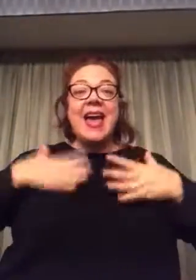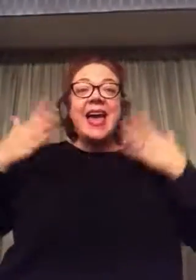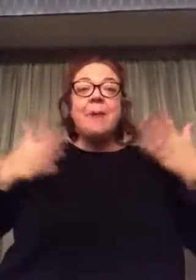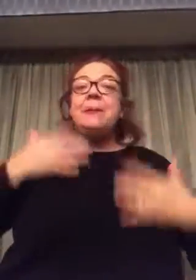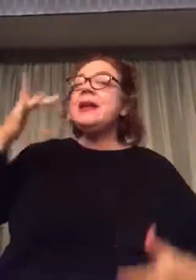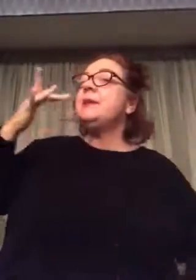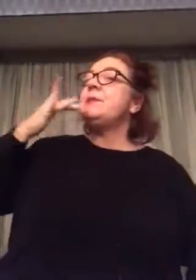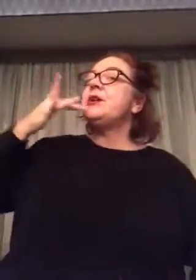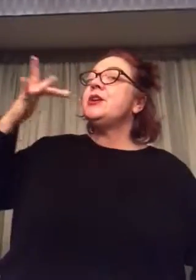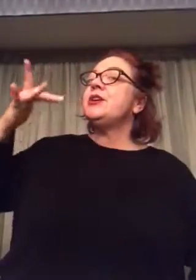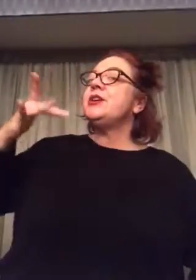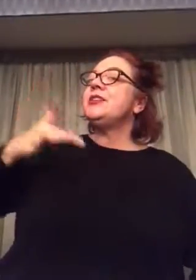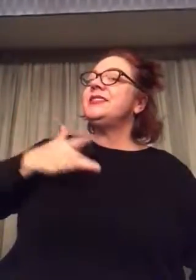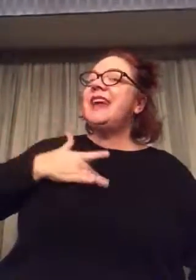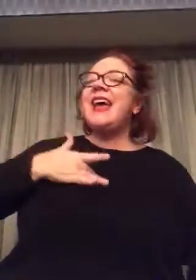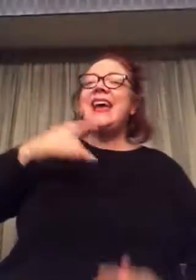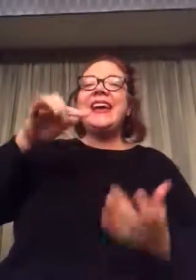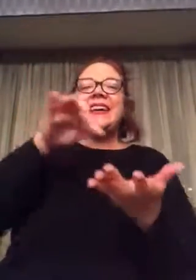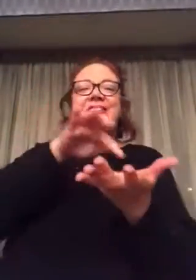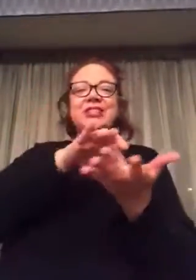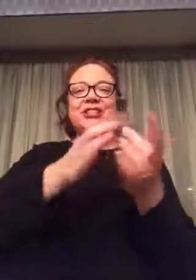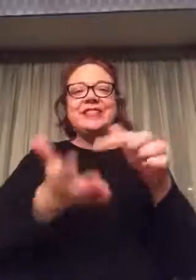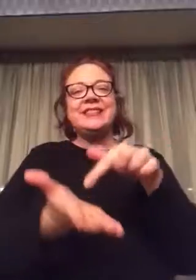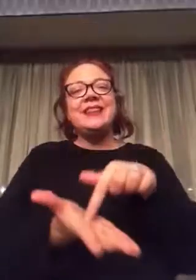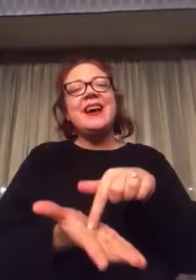Happy birthday Jesus